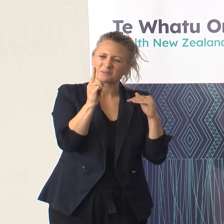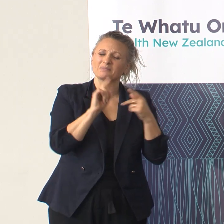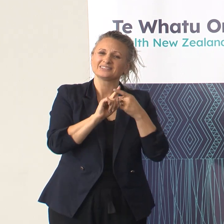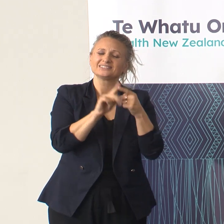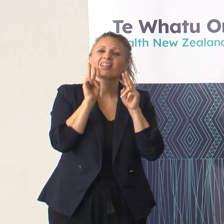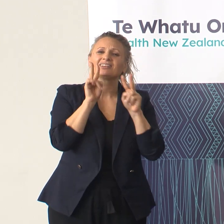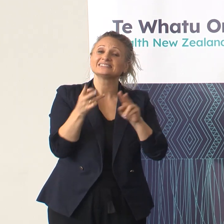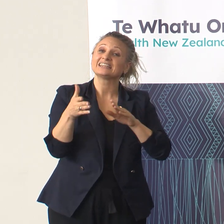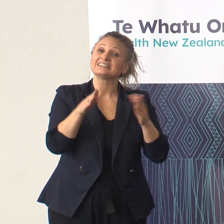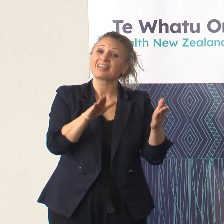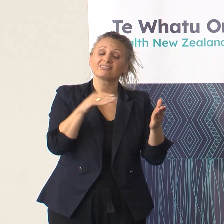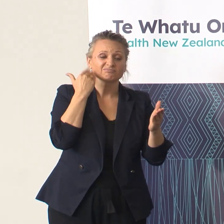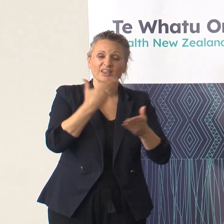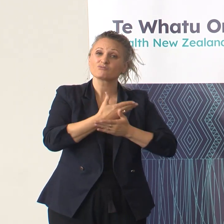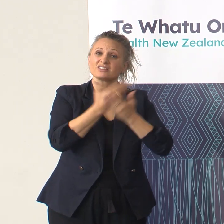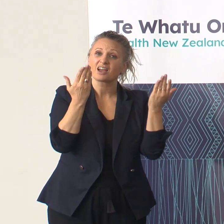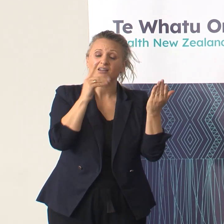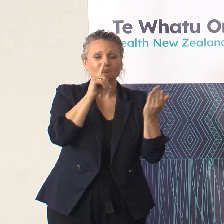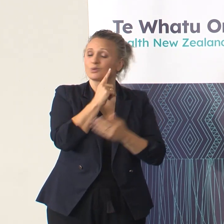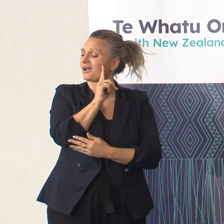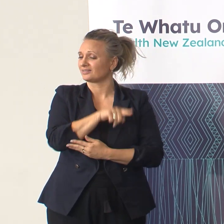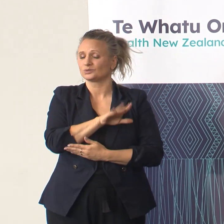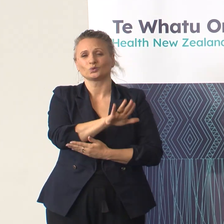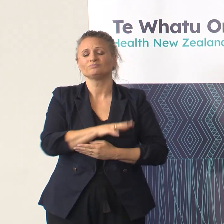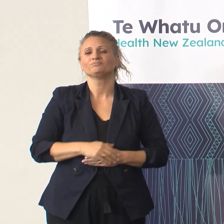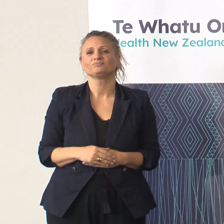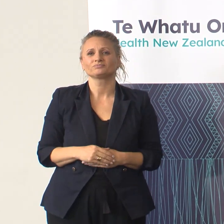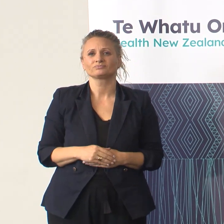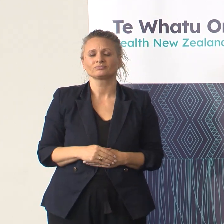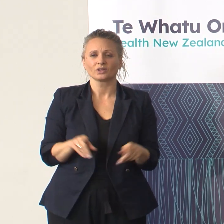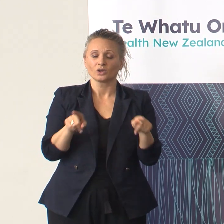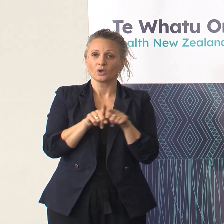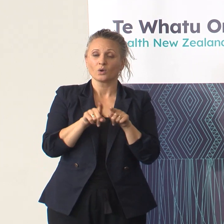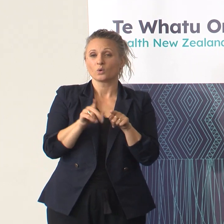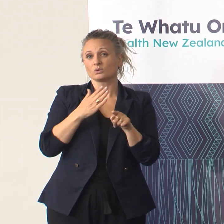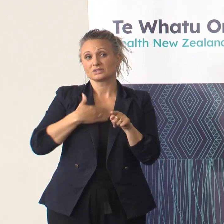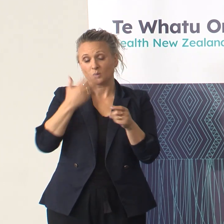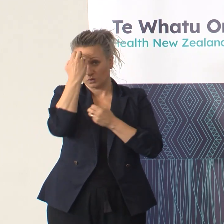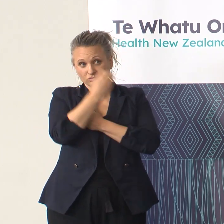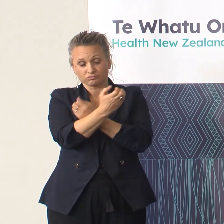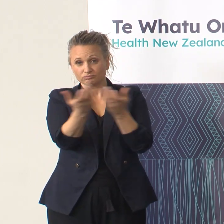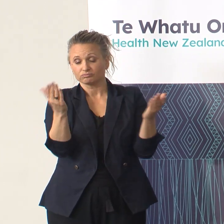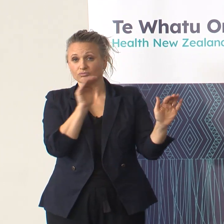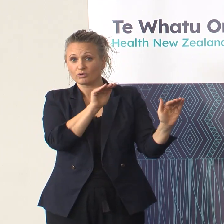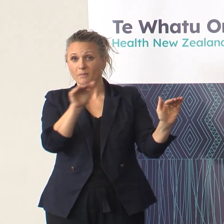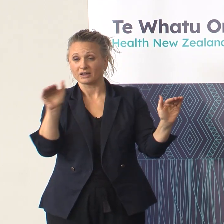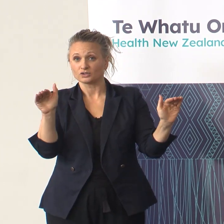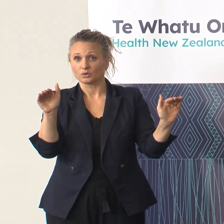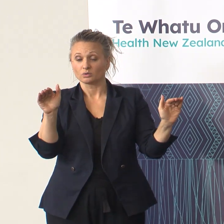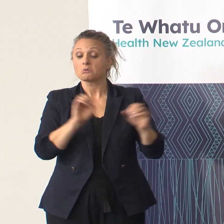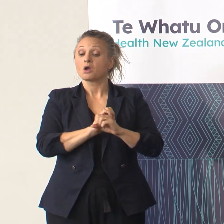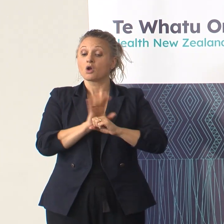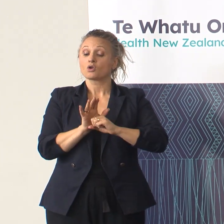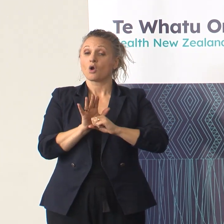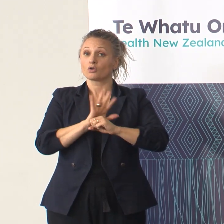basis, and we can't take our eyes away from that. I would emphasise also that despite the recent decline in cases,